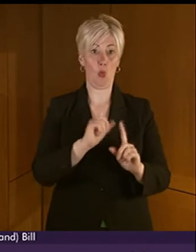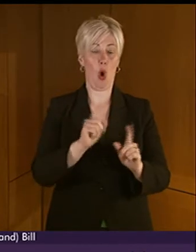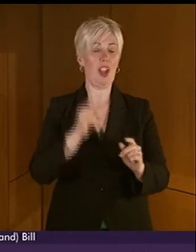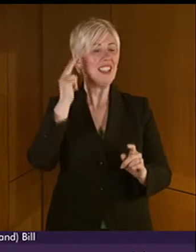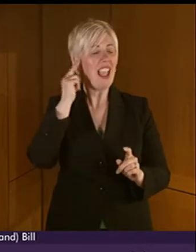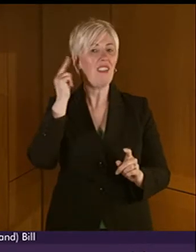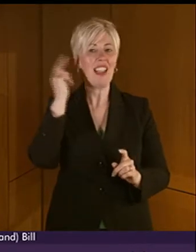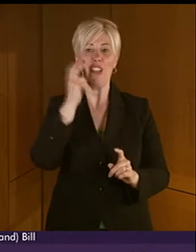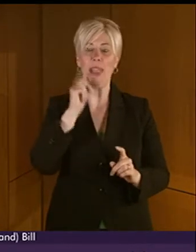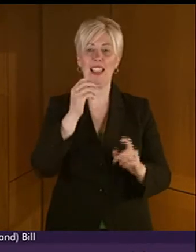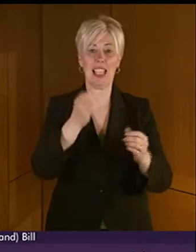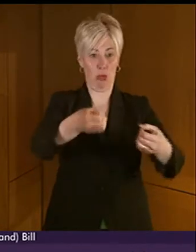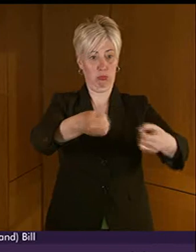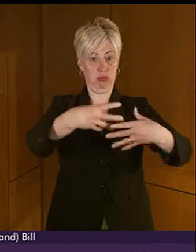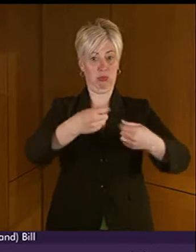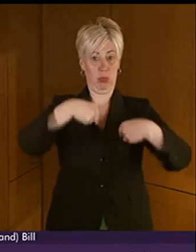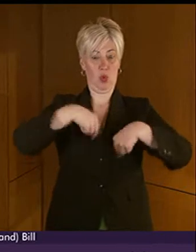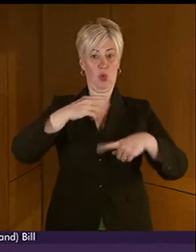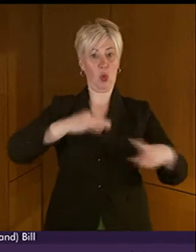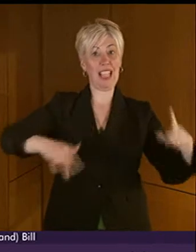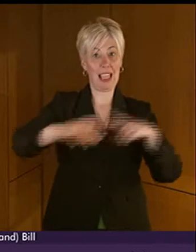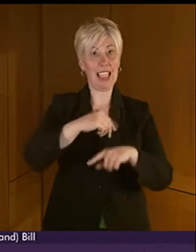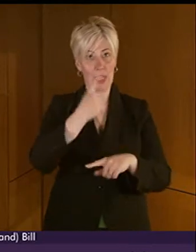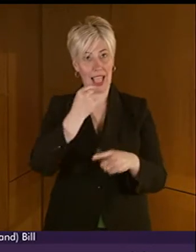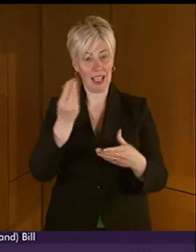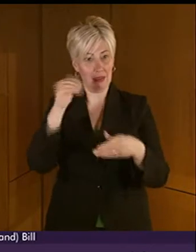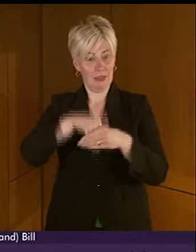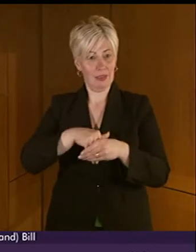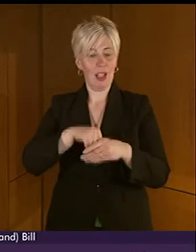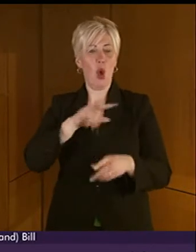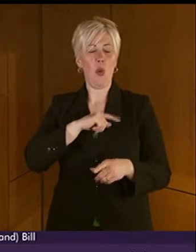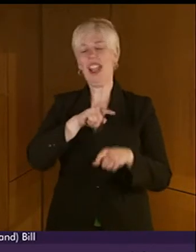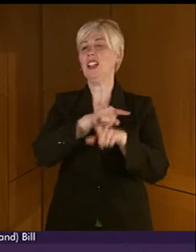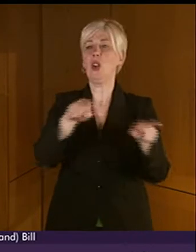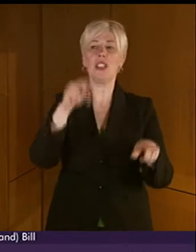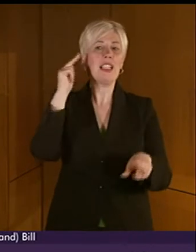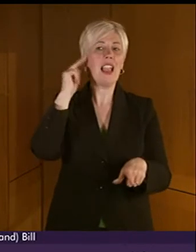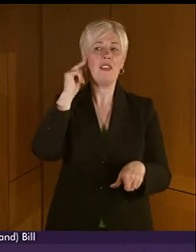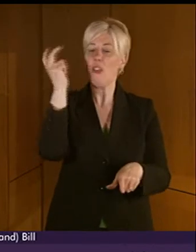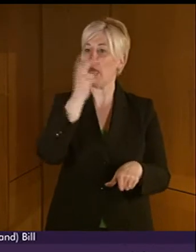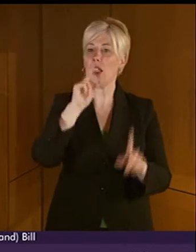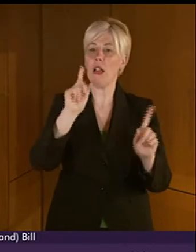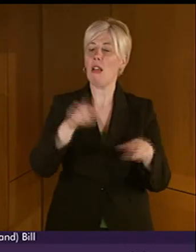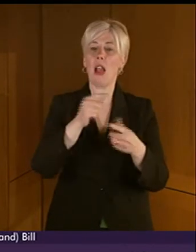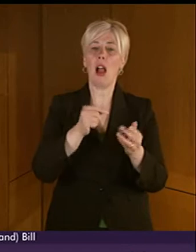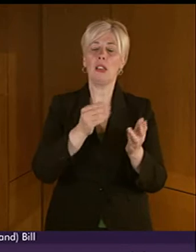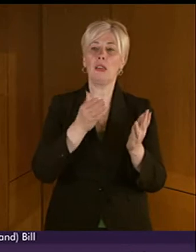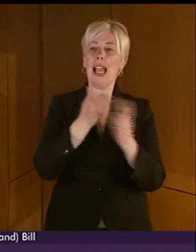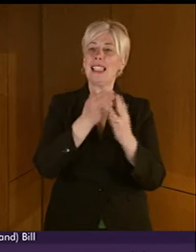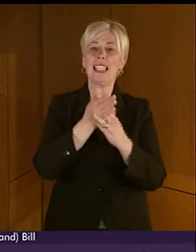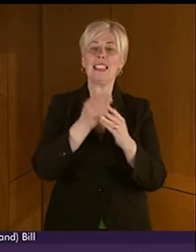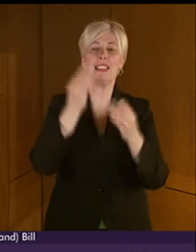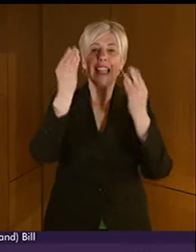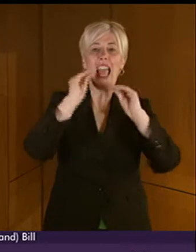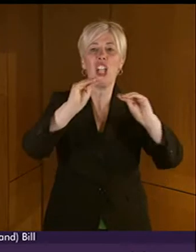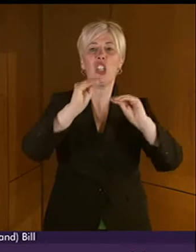people can make, because they don't have the same access to education and the workplace as hearing people do.